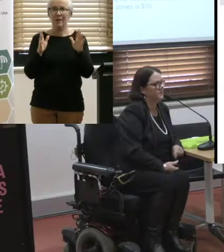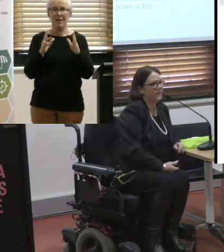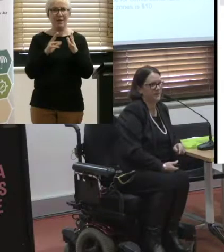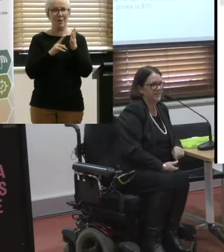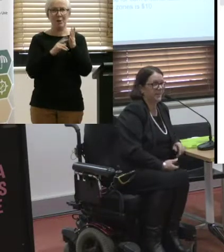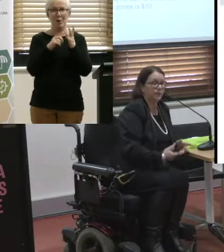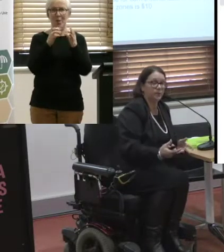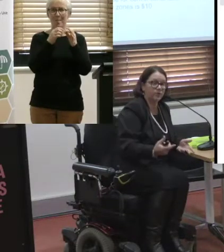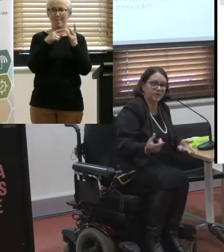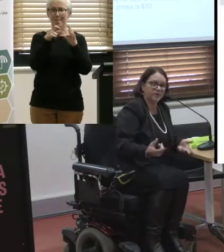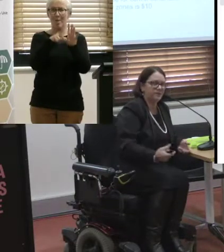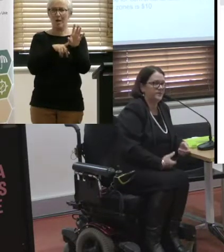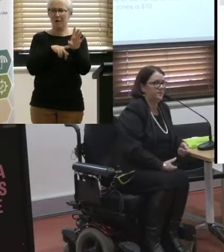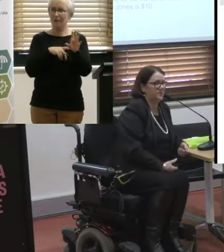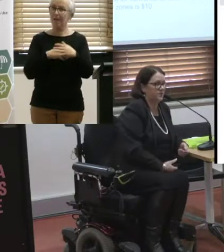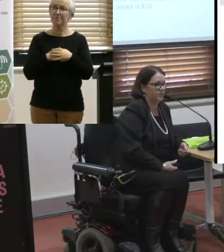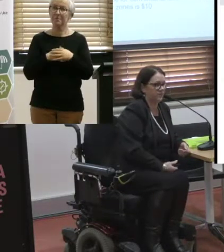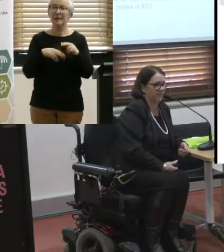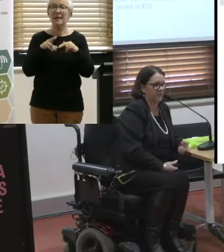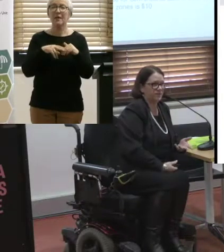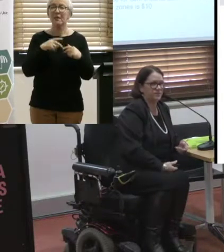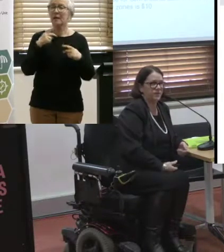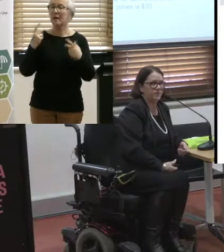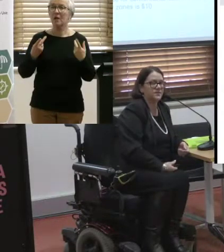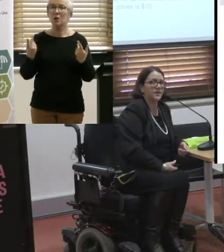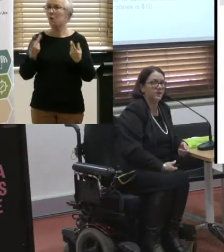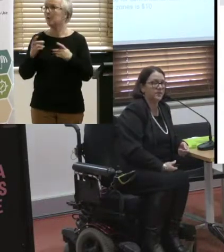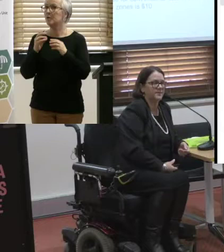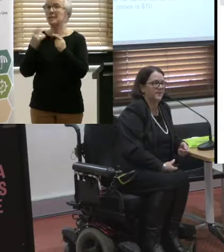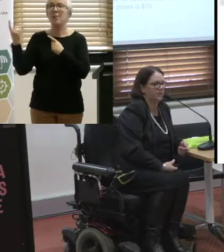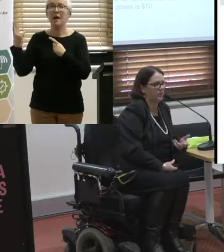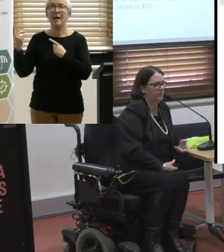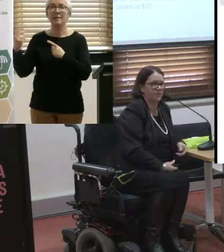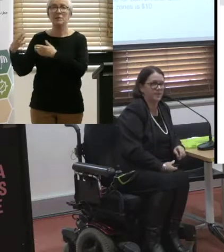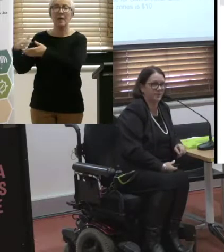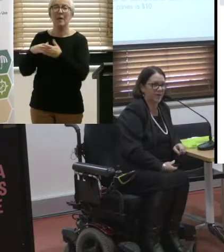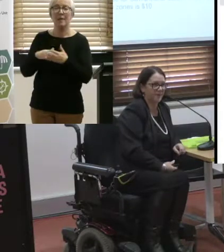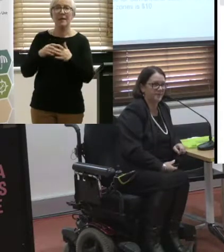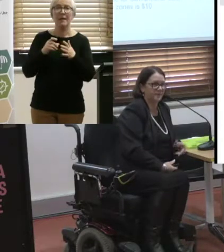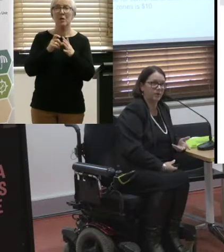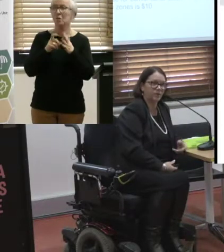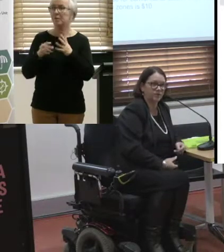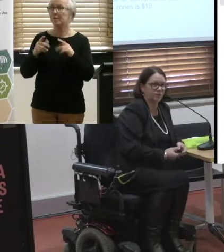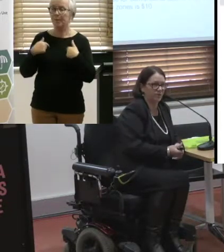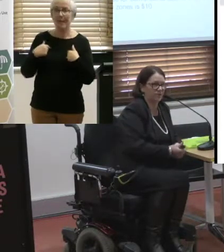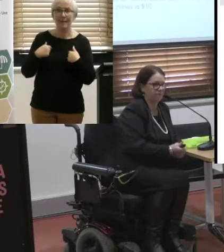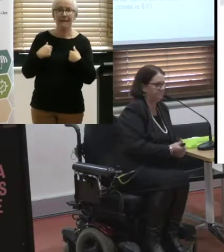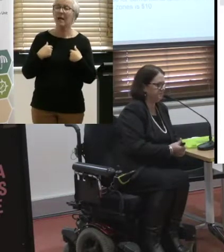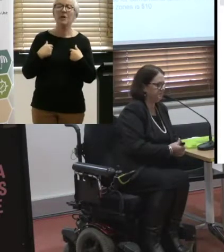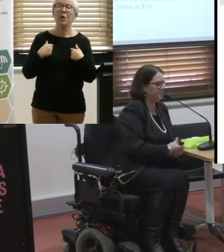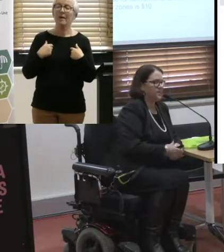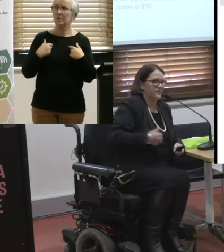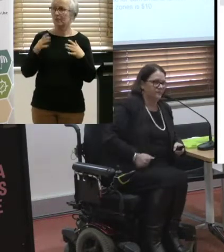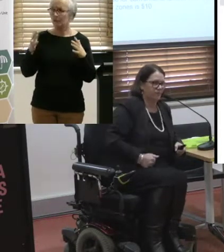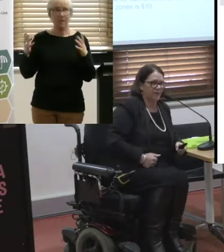it, but it's basically if we look for someone else to do something or someone else to speak up about something, well, it possibly won't happen, so we all need to do our own bit.